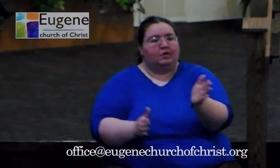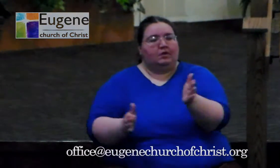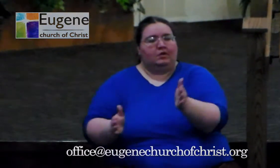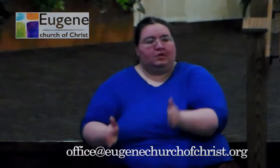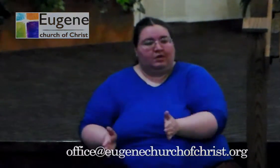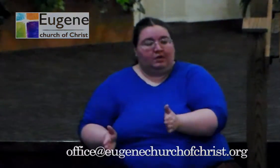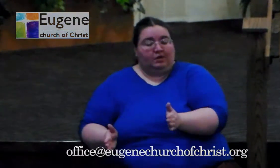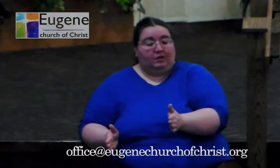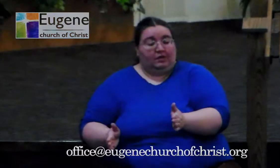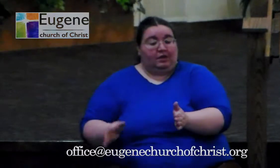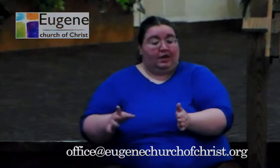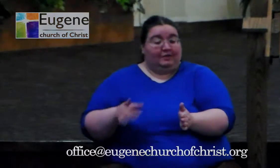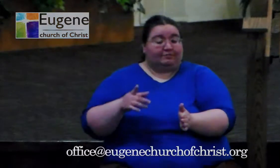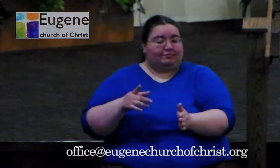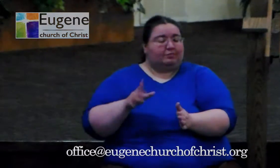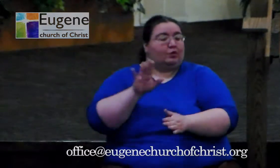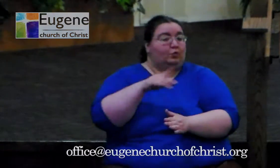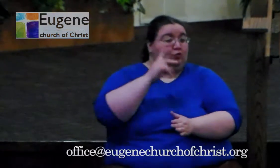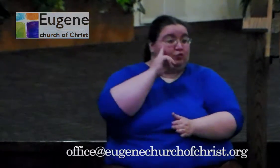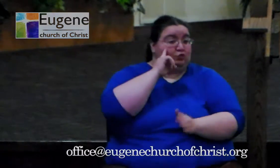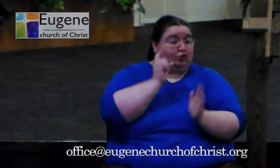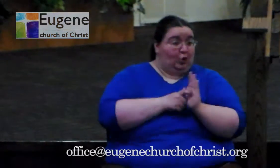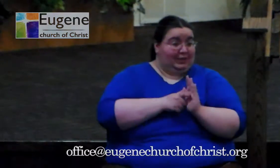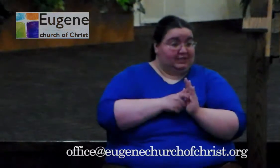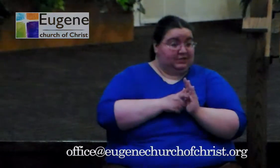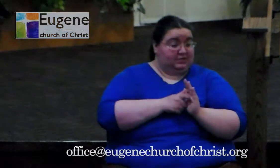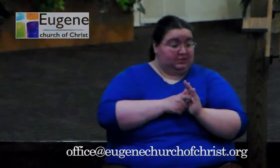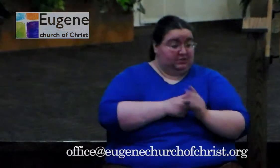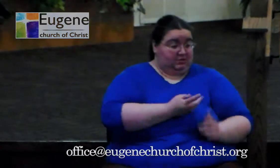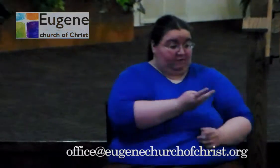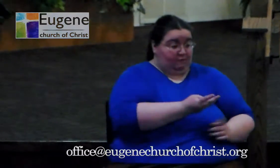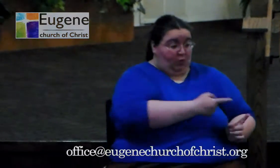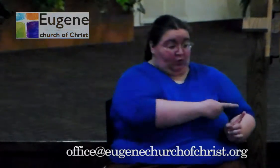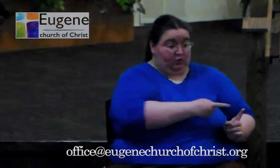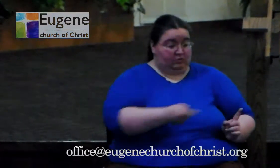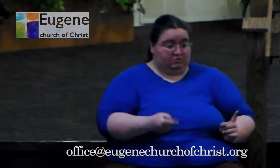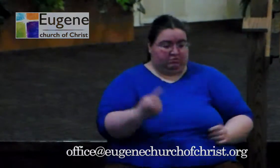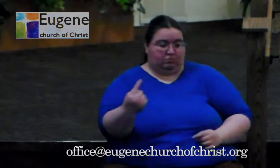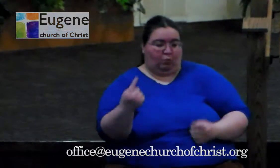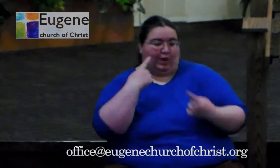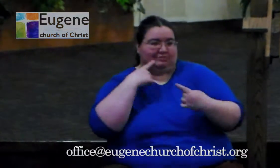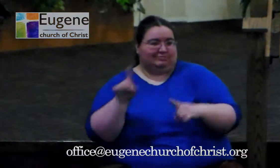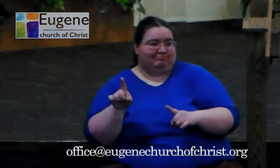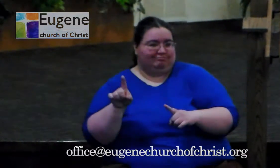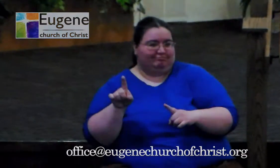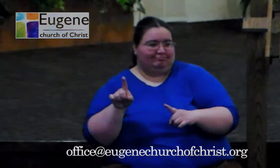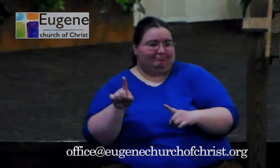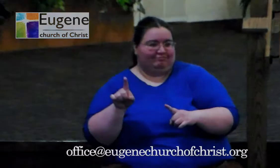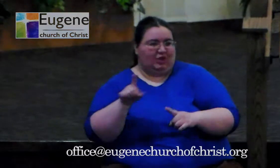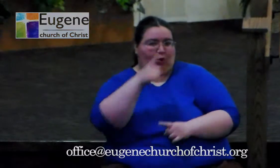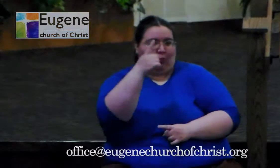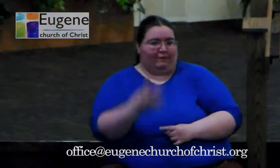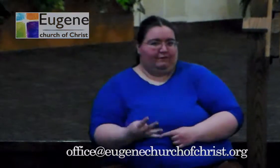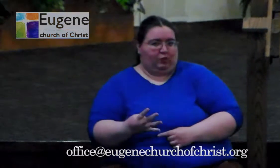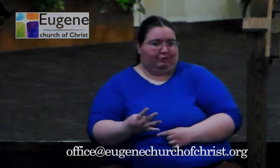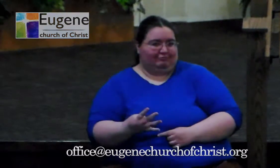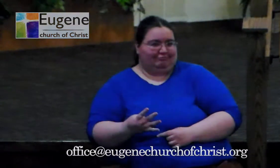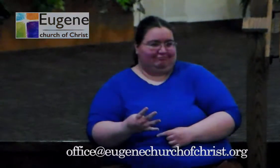of us tend to go this route, one out of four is our percentage if we're looking optimistically here. The one out of four hears the